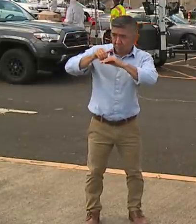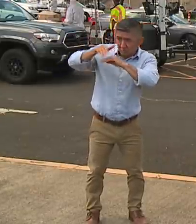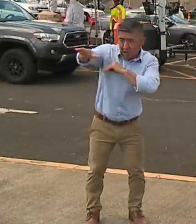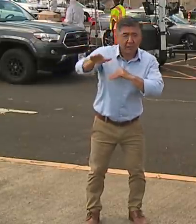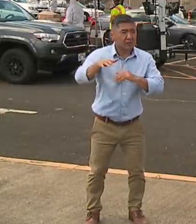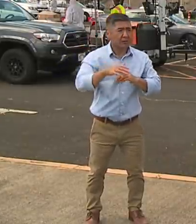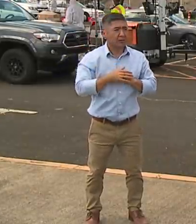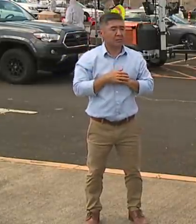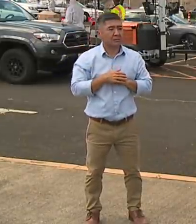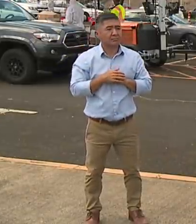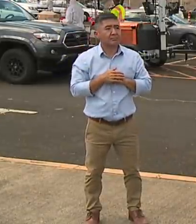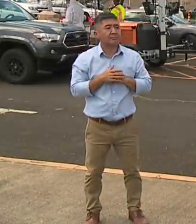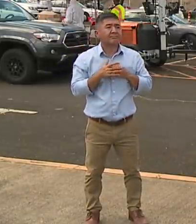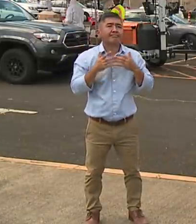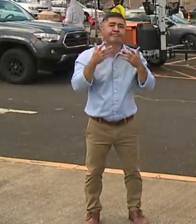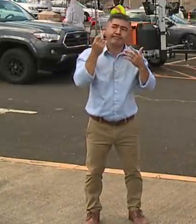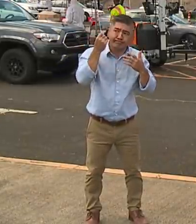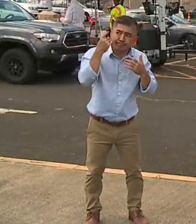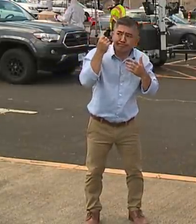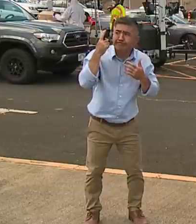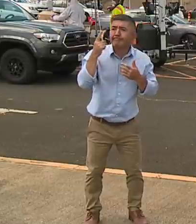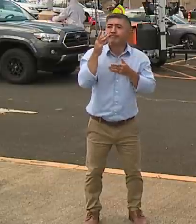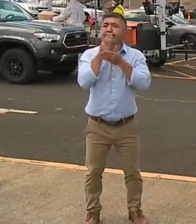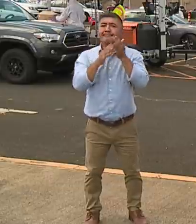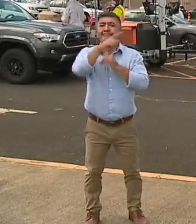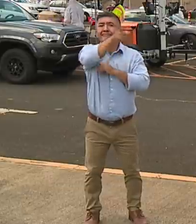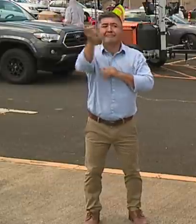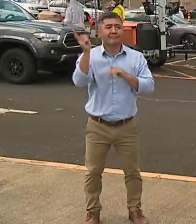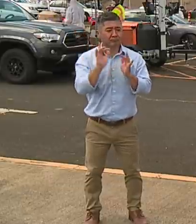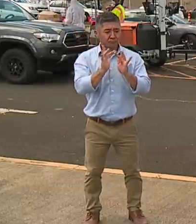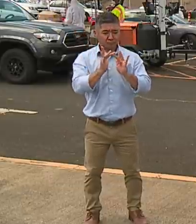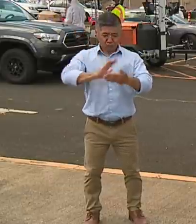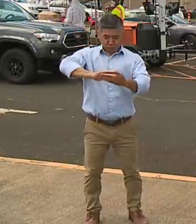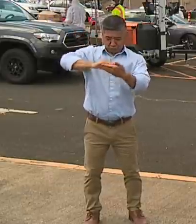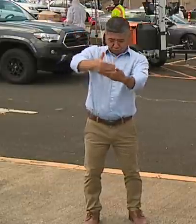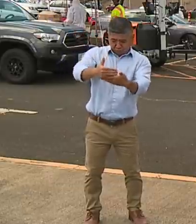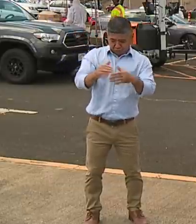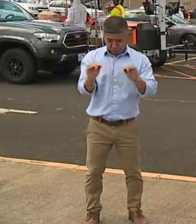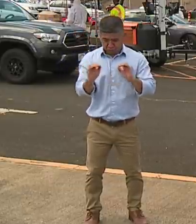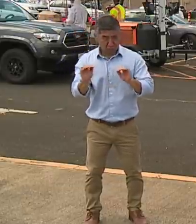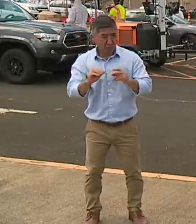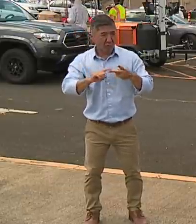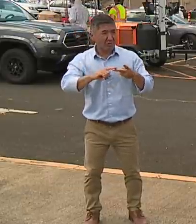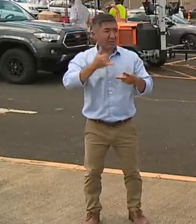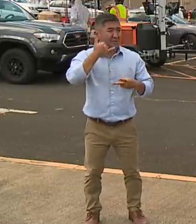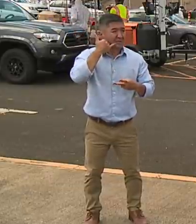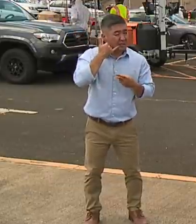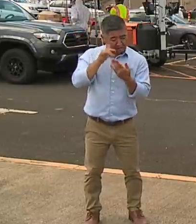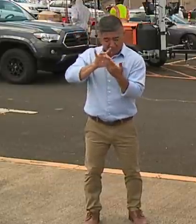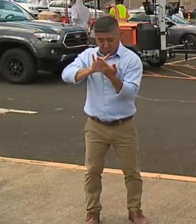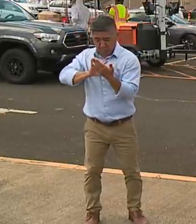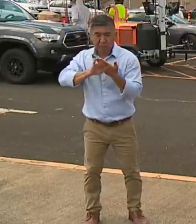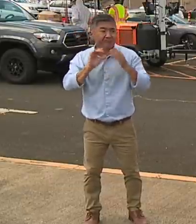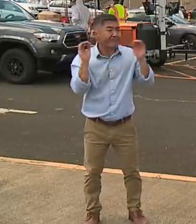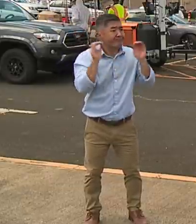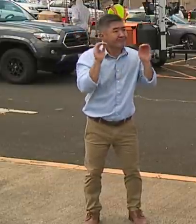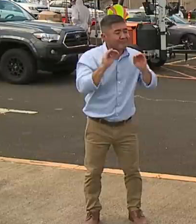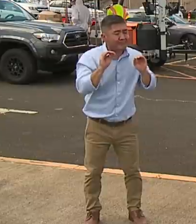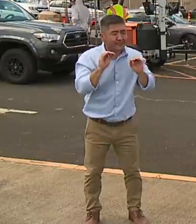there are people who don't have access to to the internet that don't have cell phones or laptops to go online. And so we are